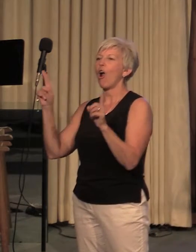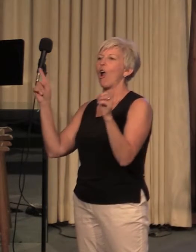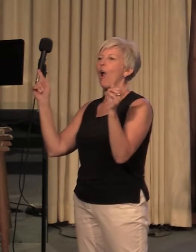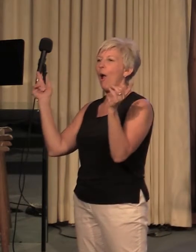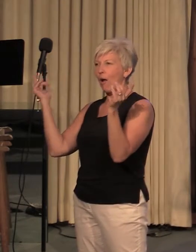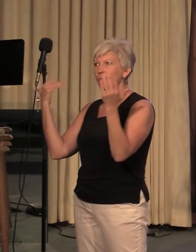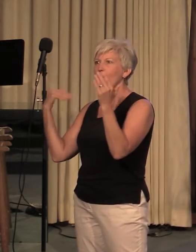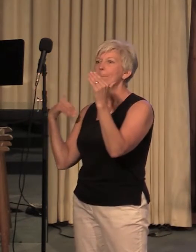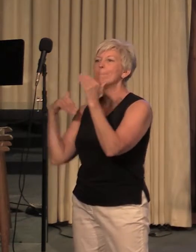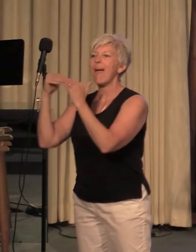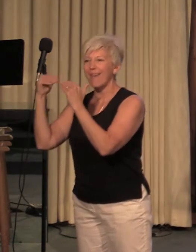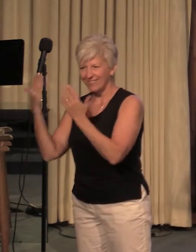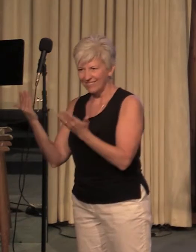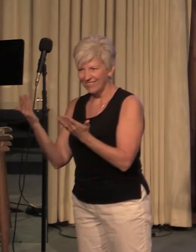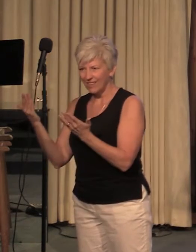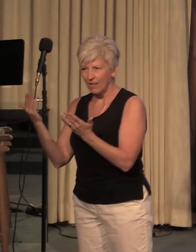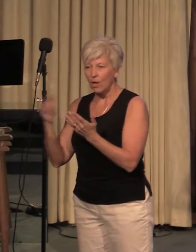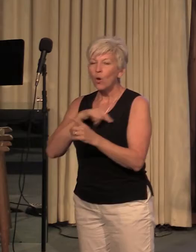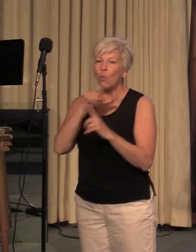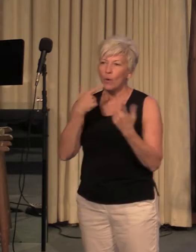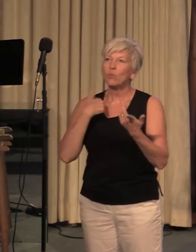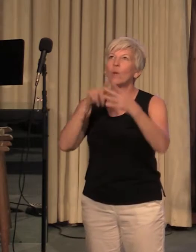when we ask, when we call out.